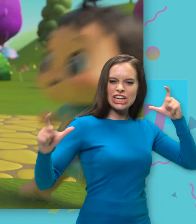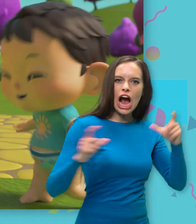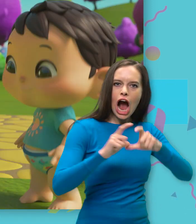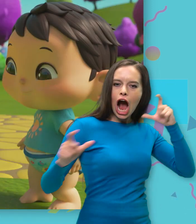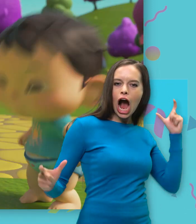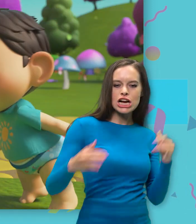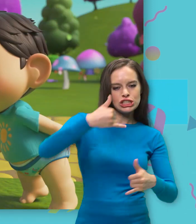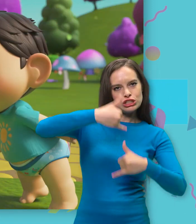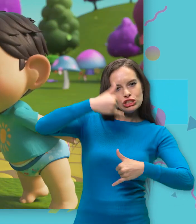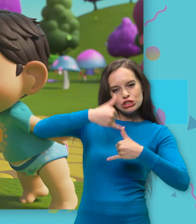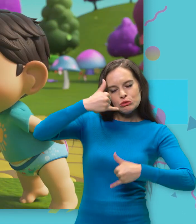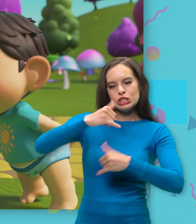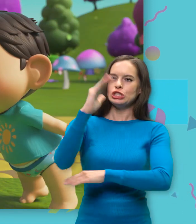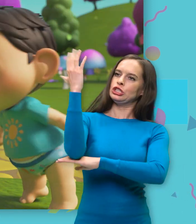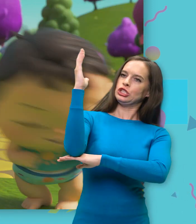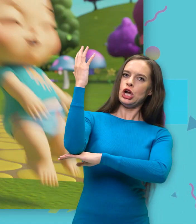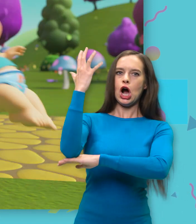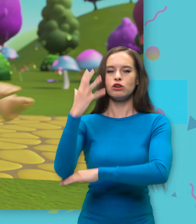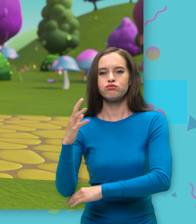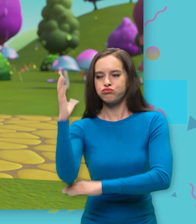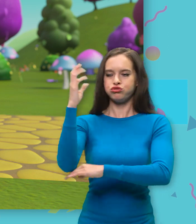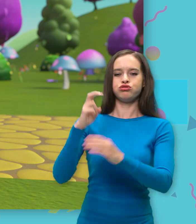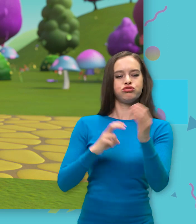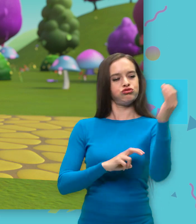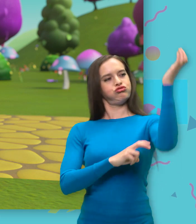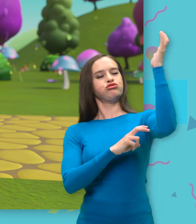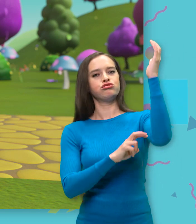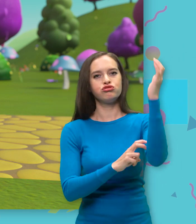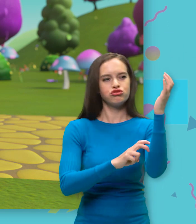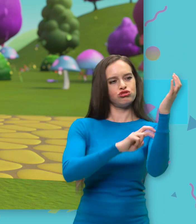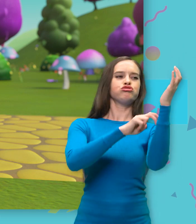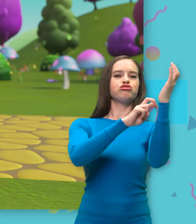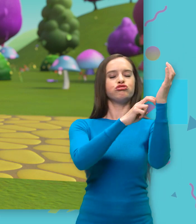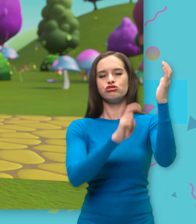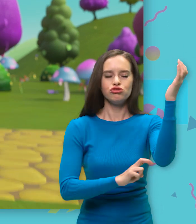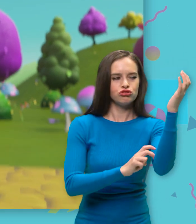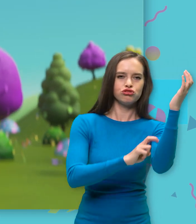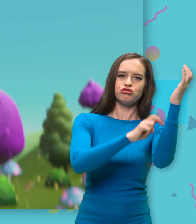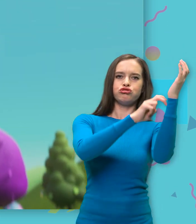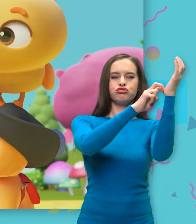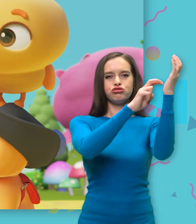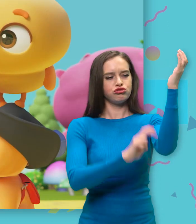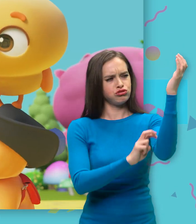Giant beanstalk, giant beanstalk Up we go, up we go